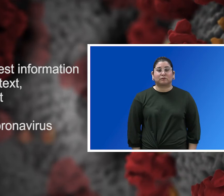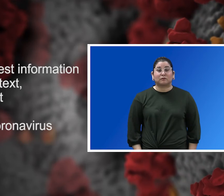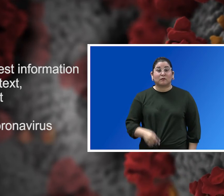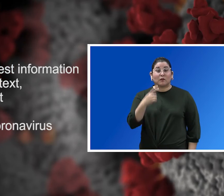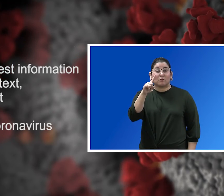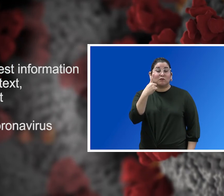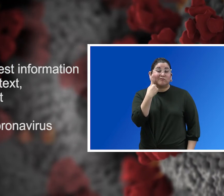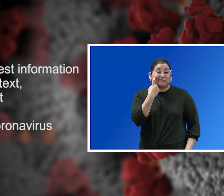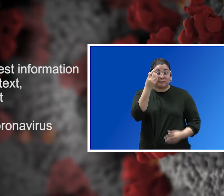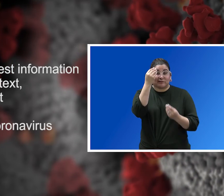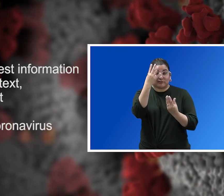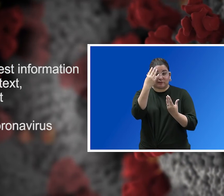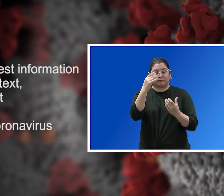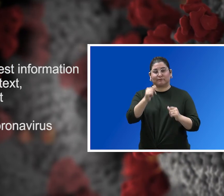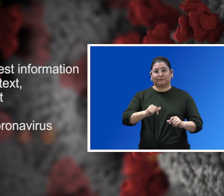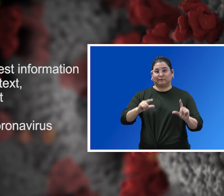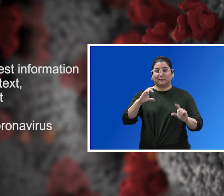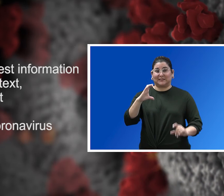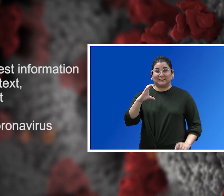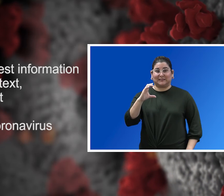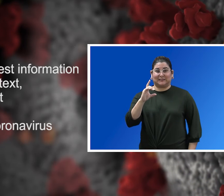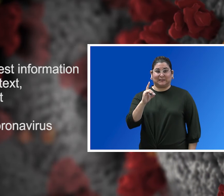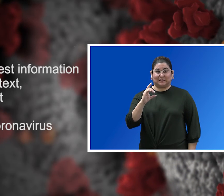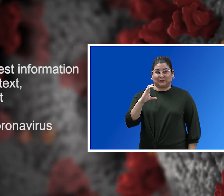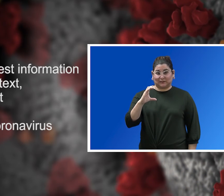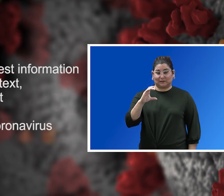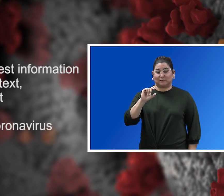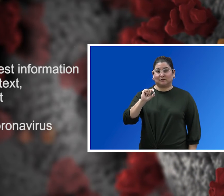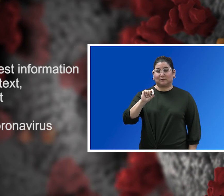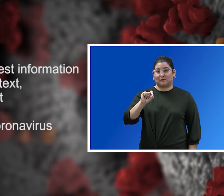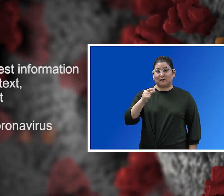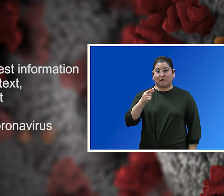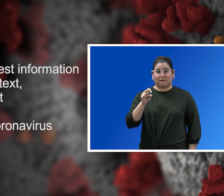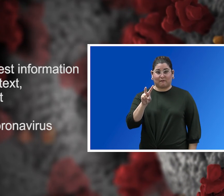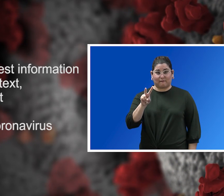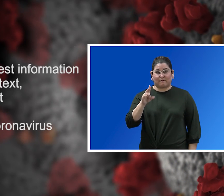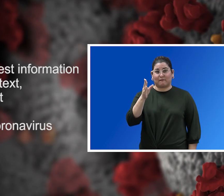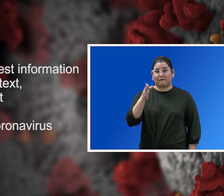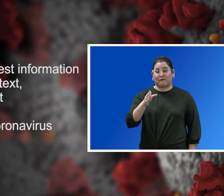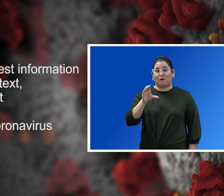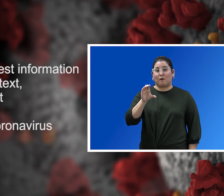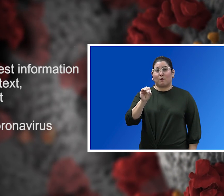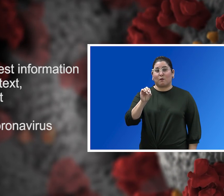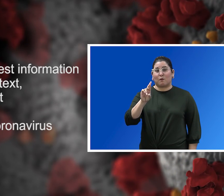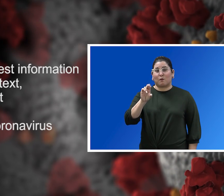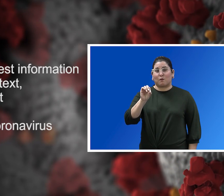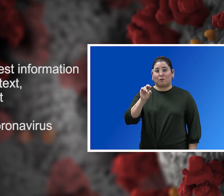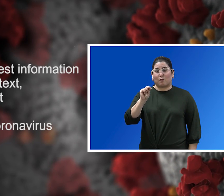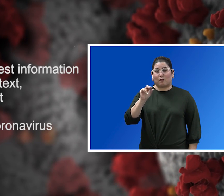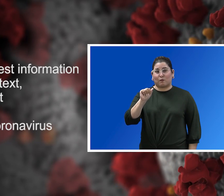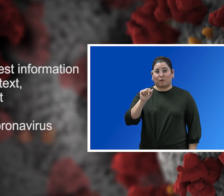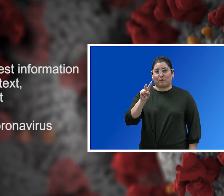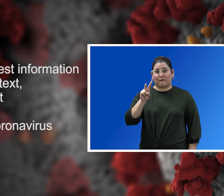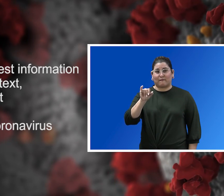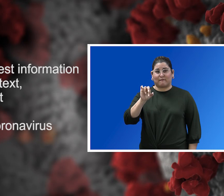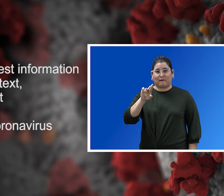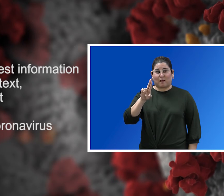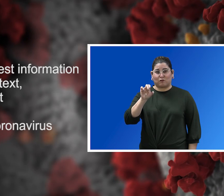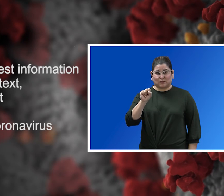latest information, visit cdc.gov slash coronavirus coronavirus